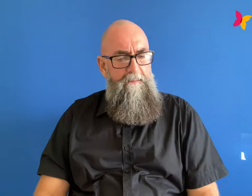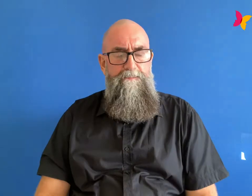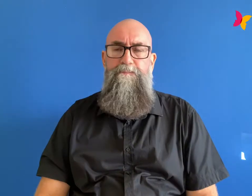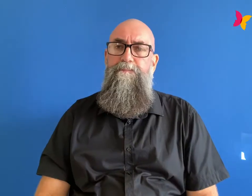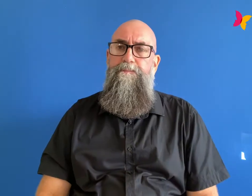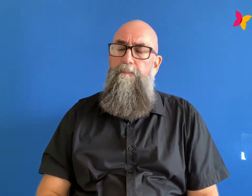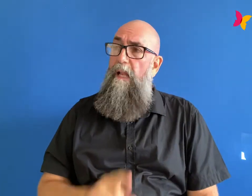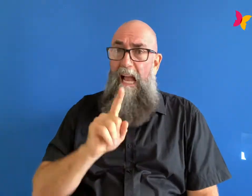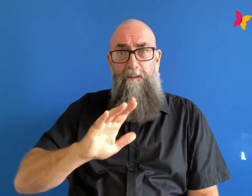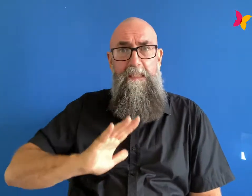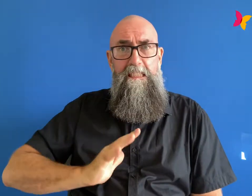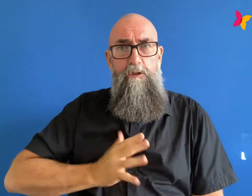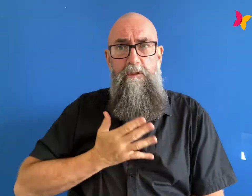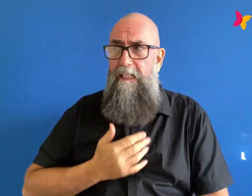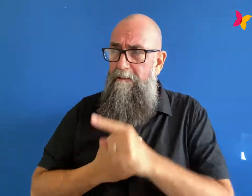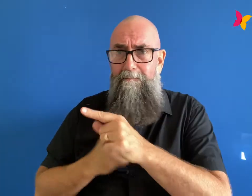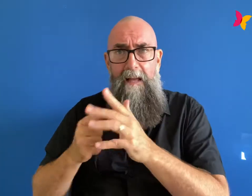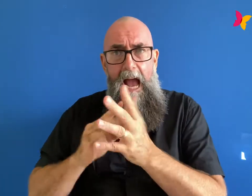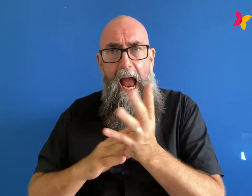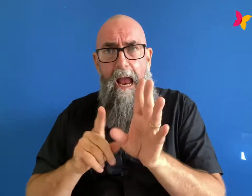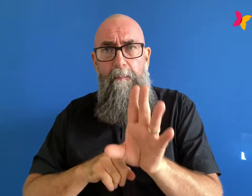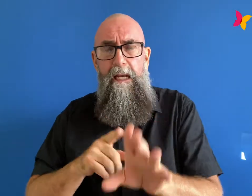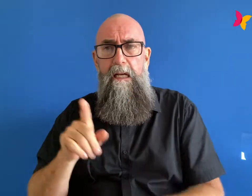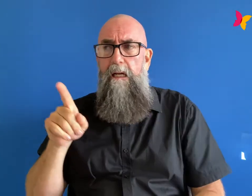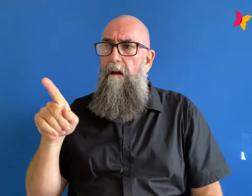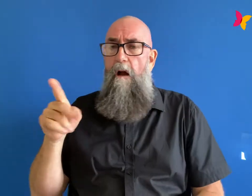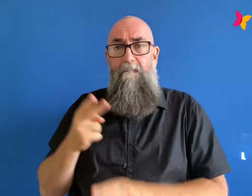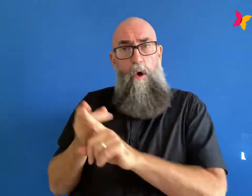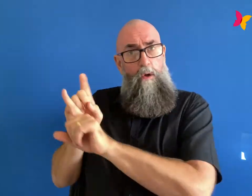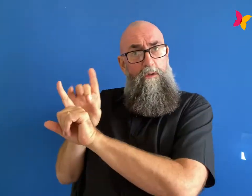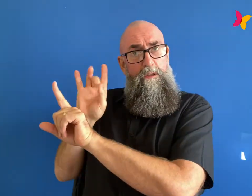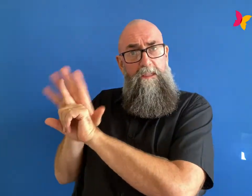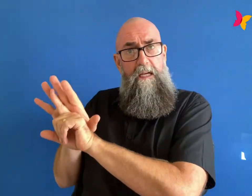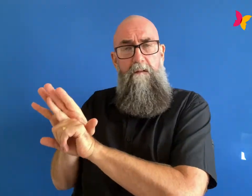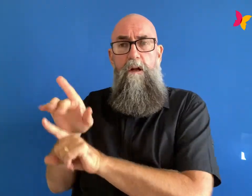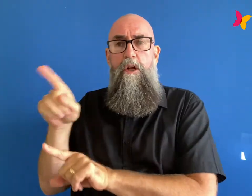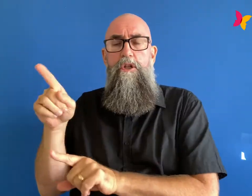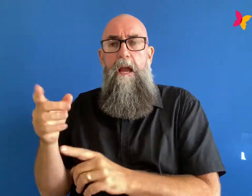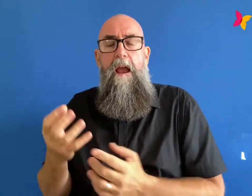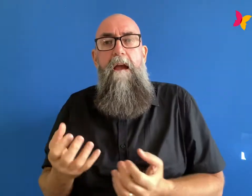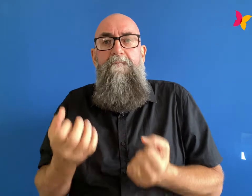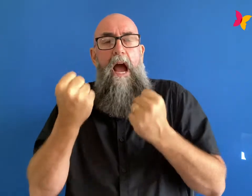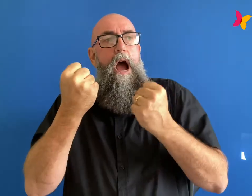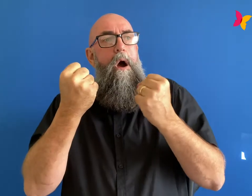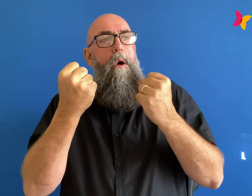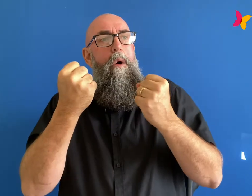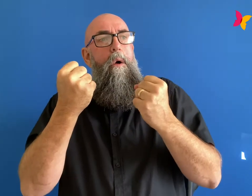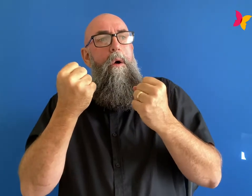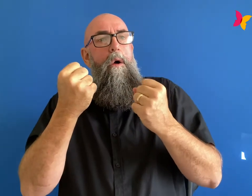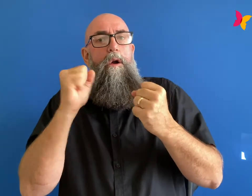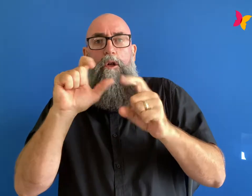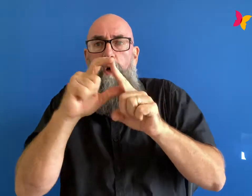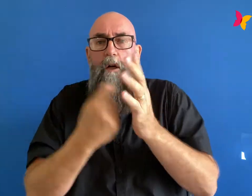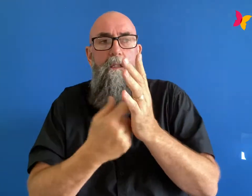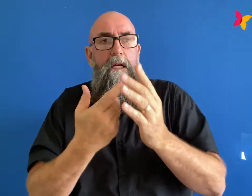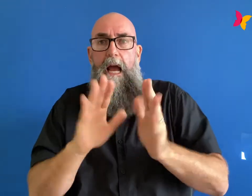in her case not for everyone she found a diagnosis or in her case a number of diagnoses